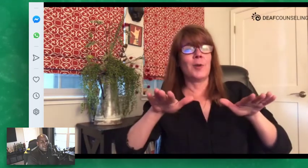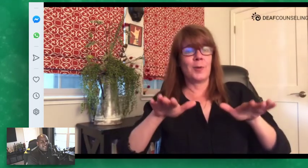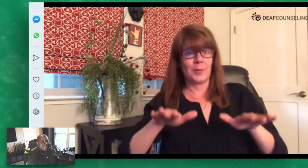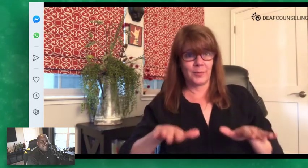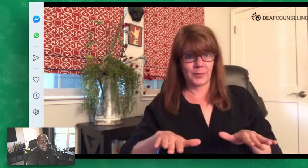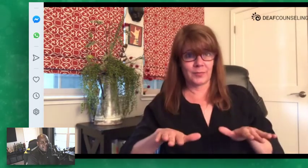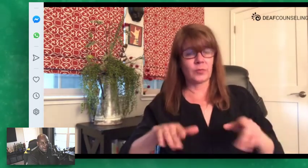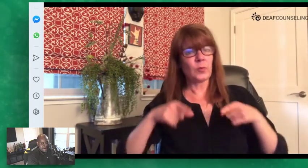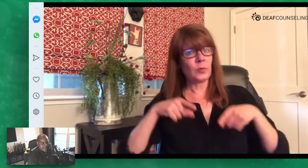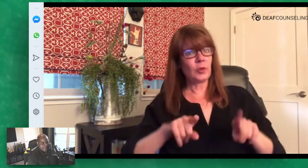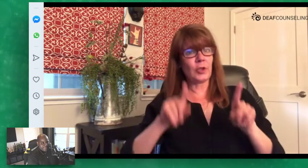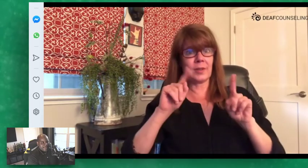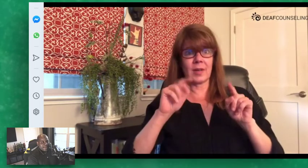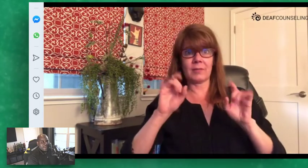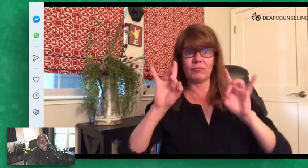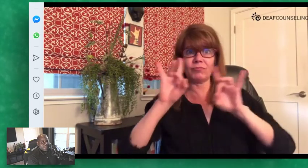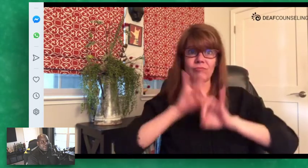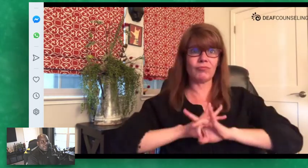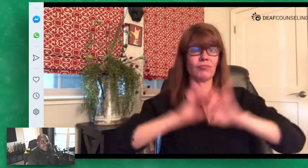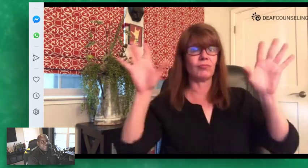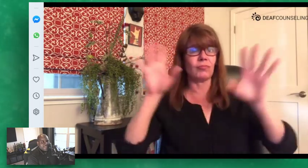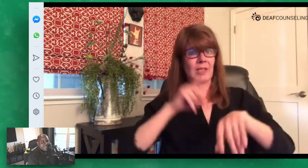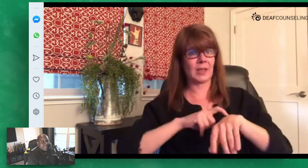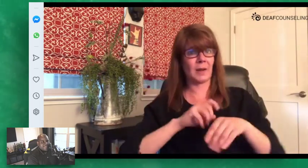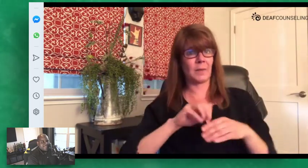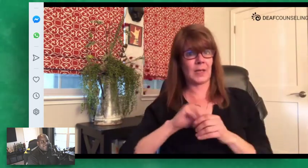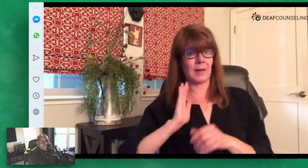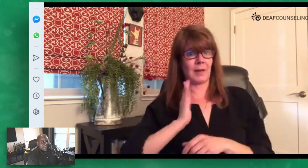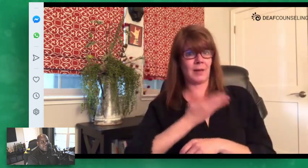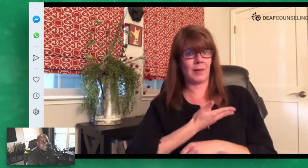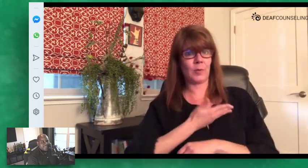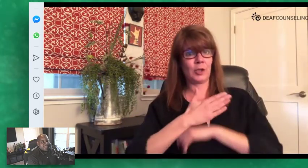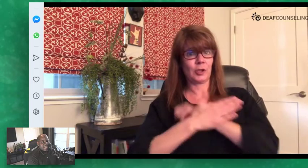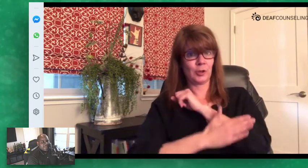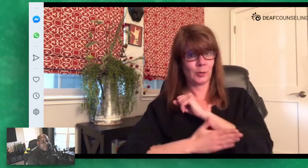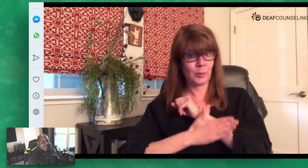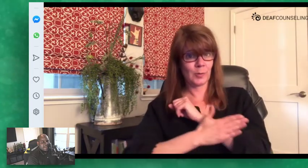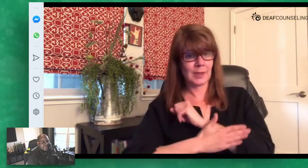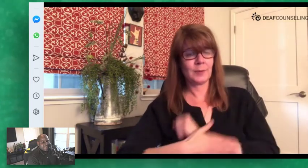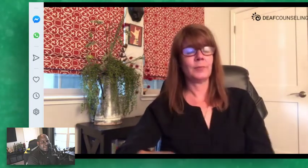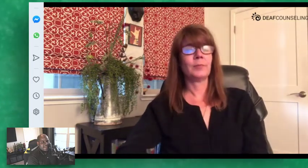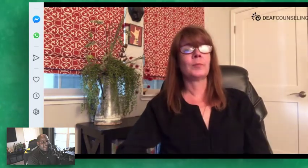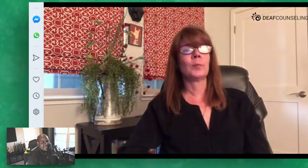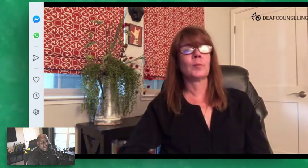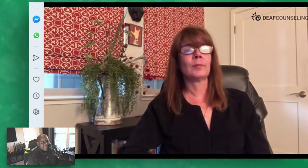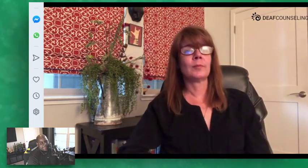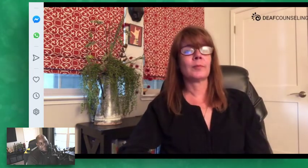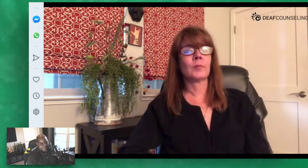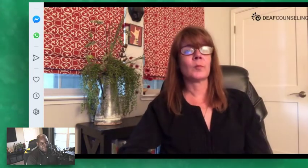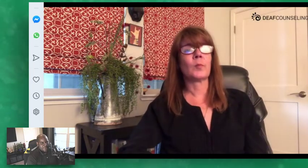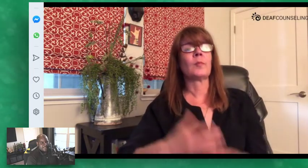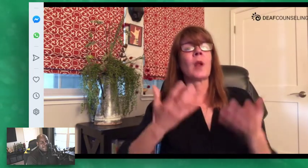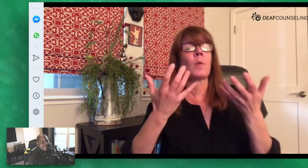stay calm during this terrible time our country is in more or less